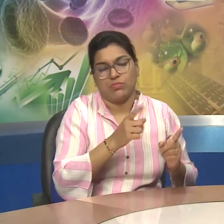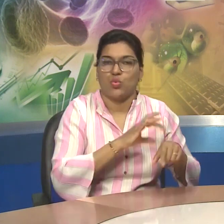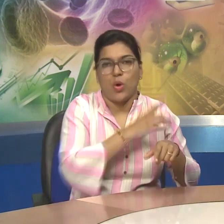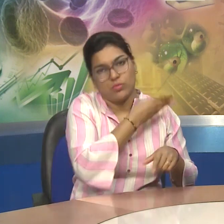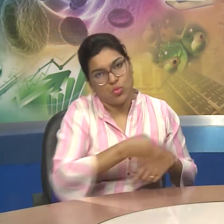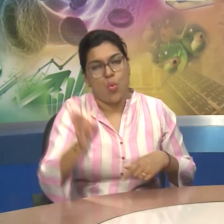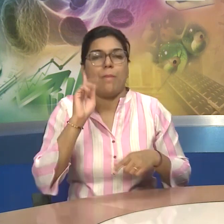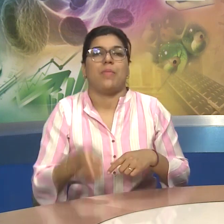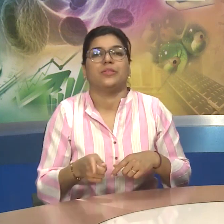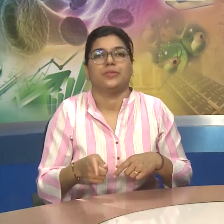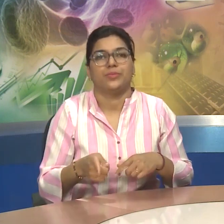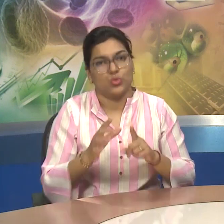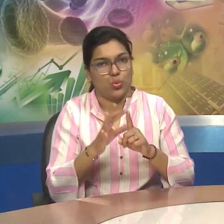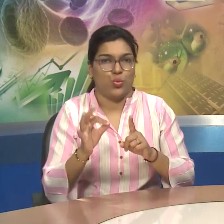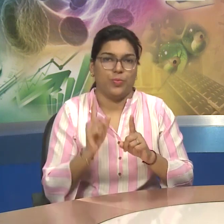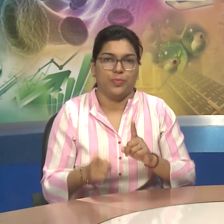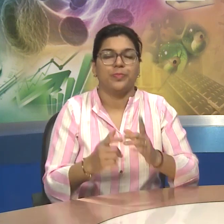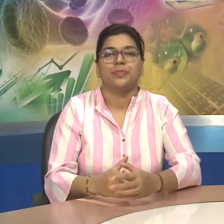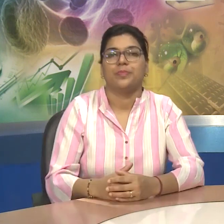Help Immediately Decall